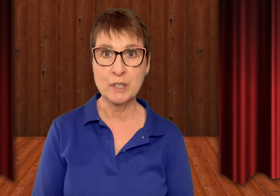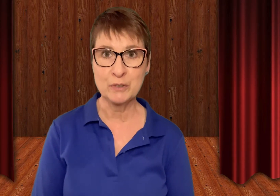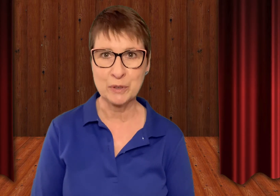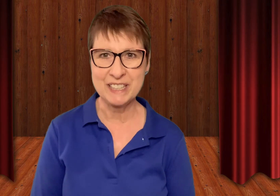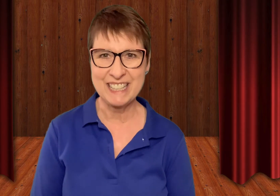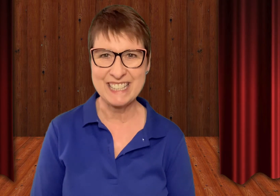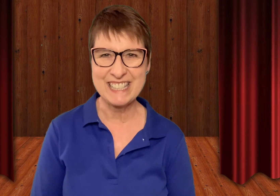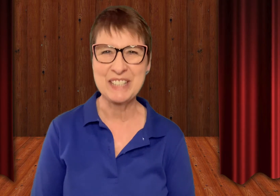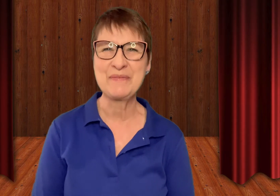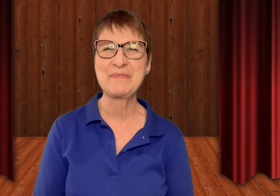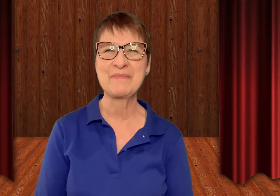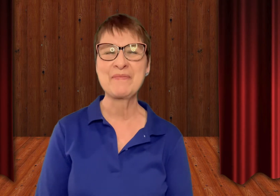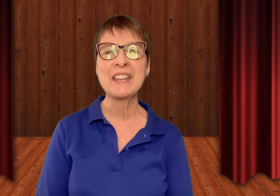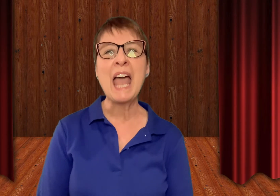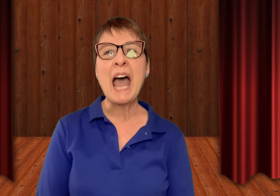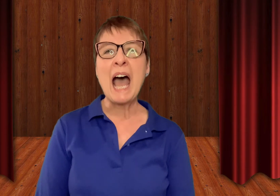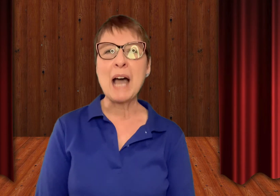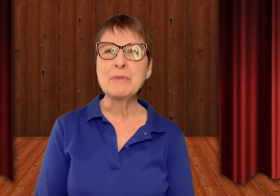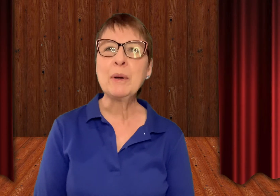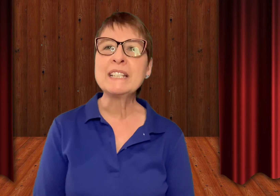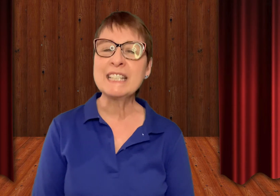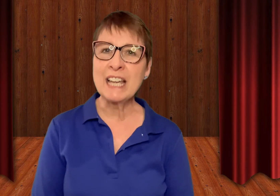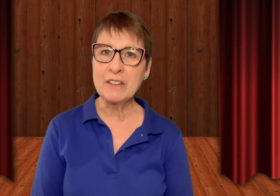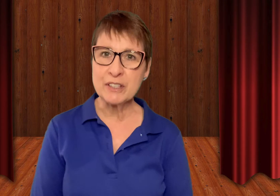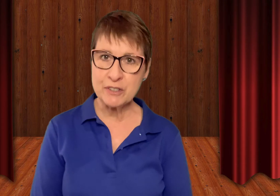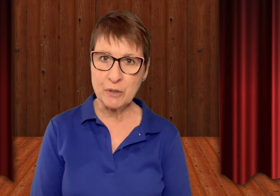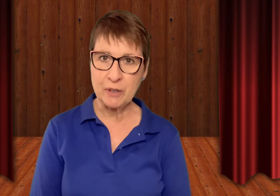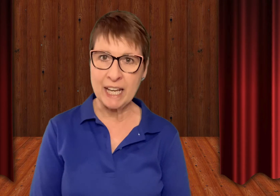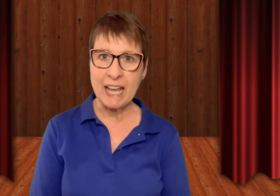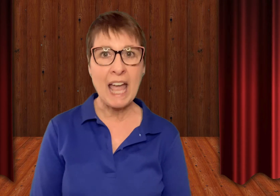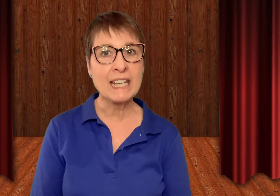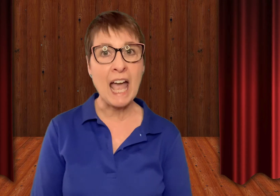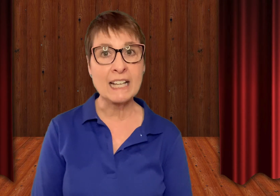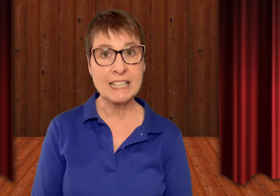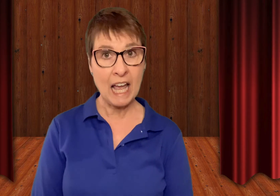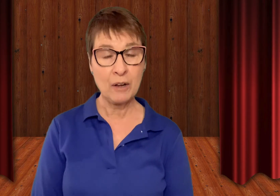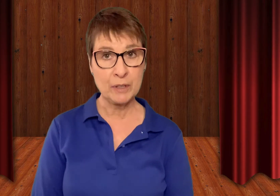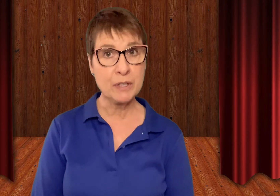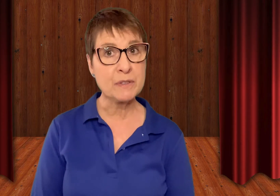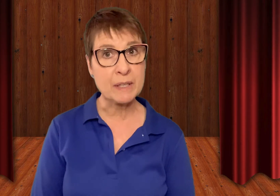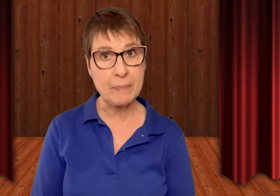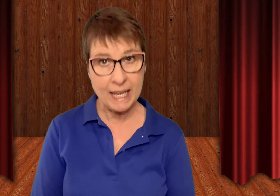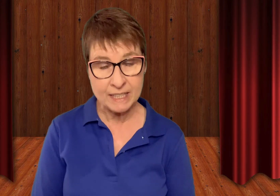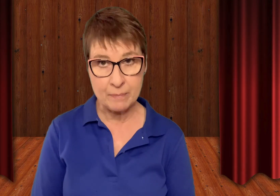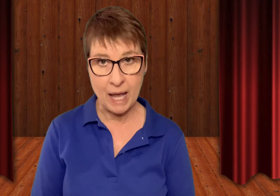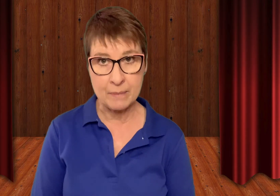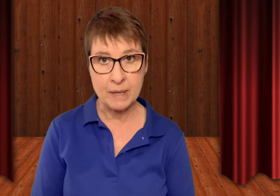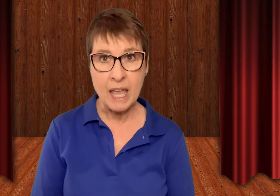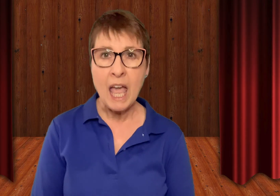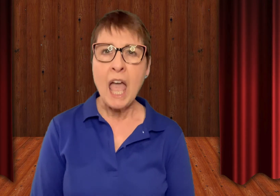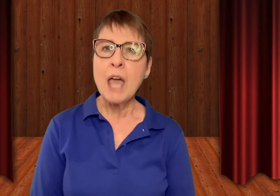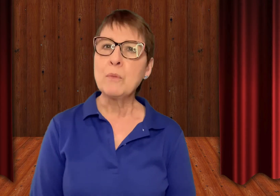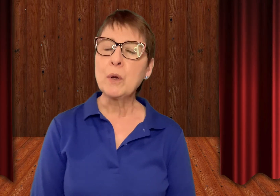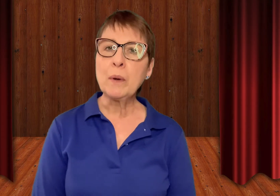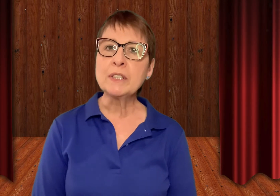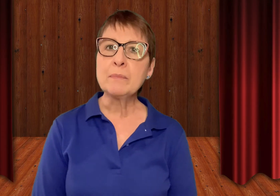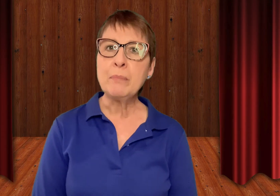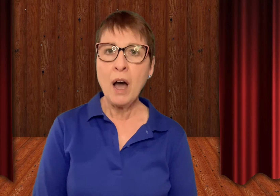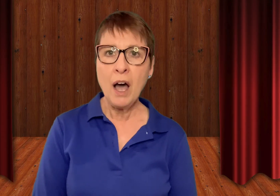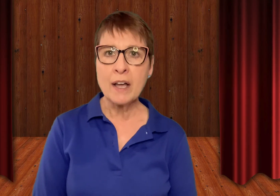Tortillas. I'm going to tell the story and act it out using pantomime. And we're going to pause